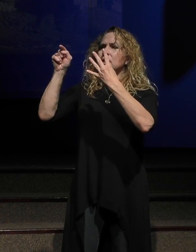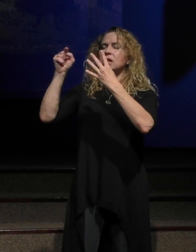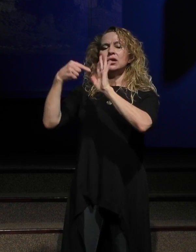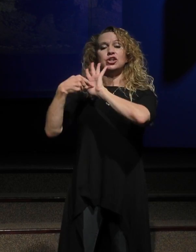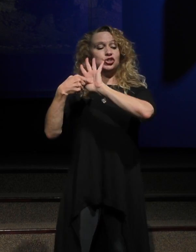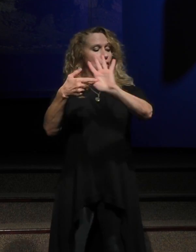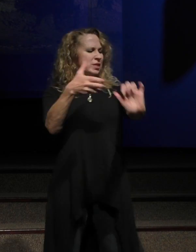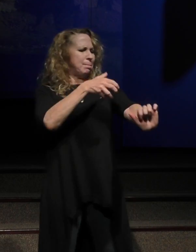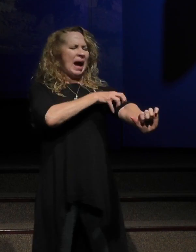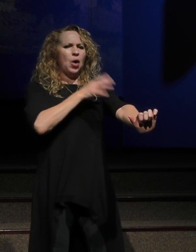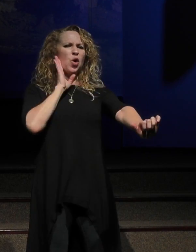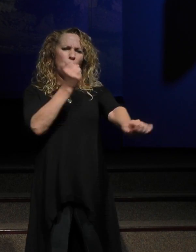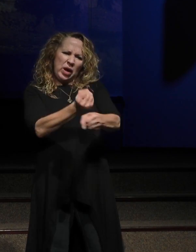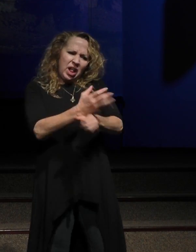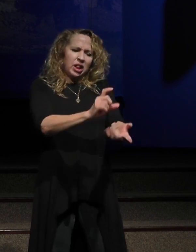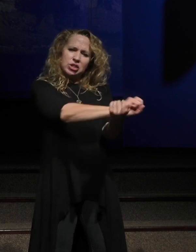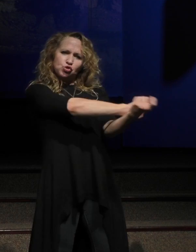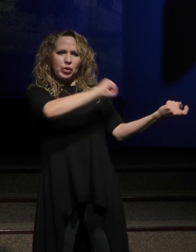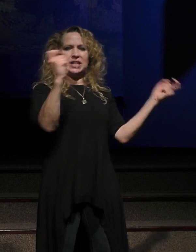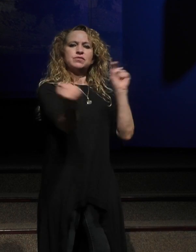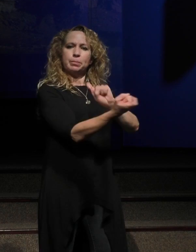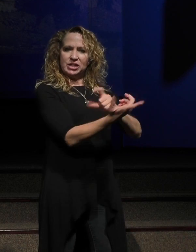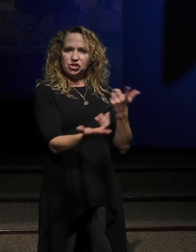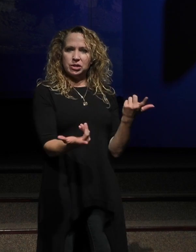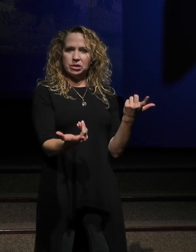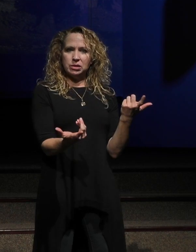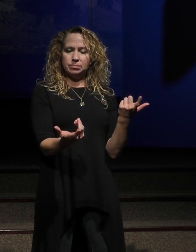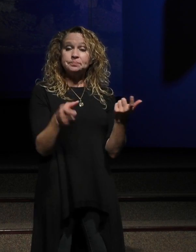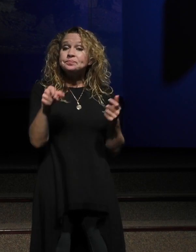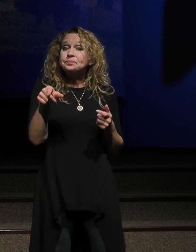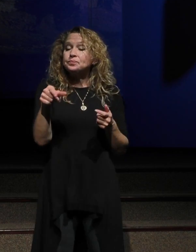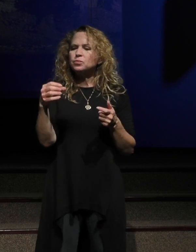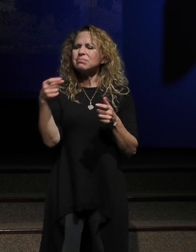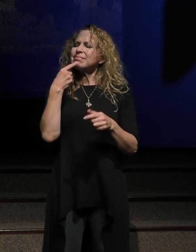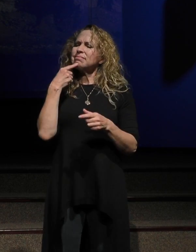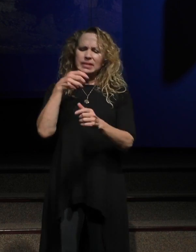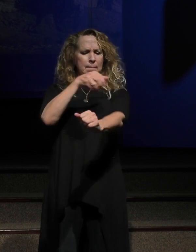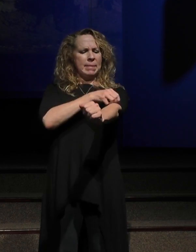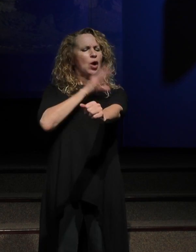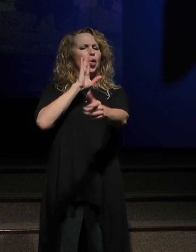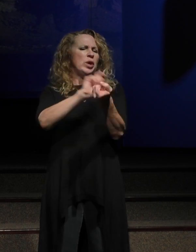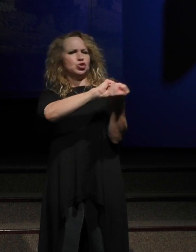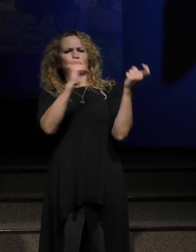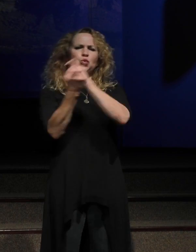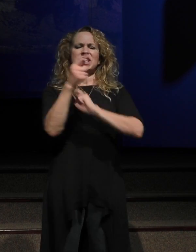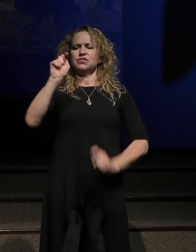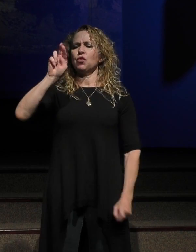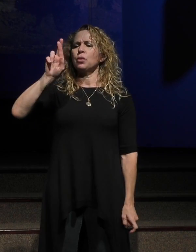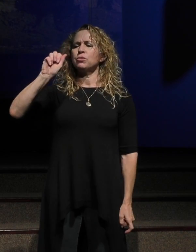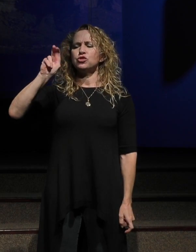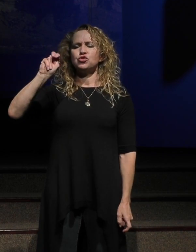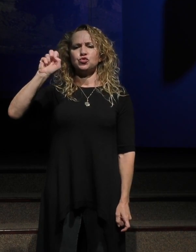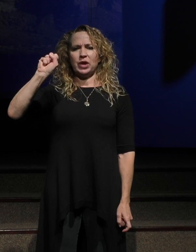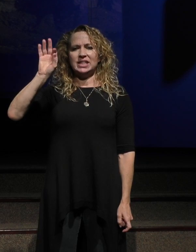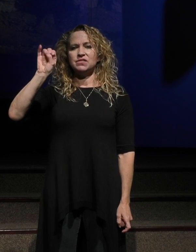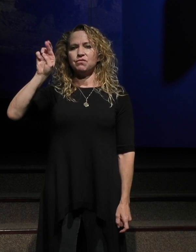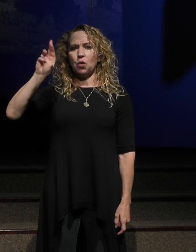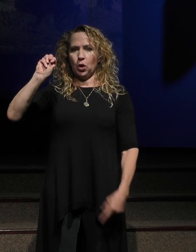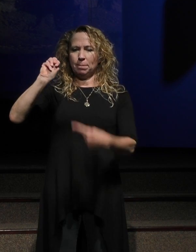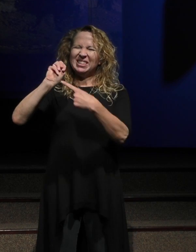a power that transforms. And the wording of that point, the power that transforms, that's a little bit redundant because really